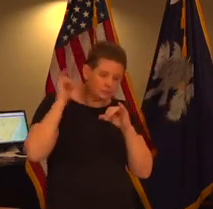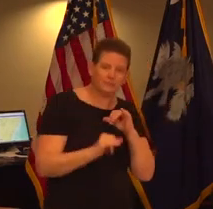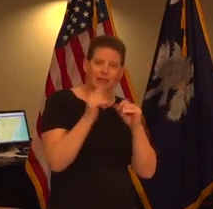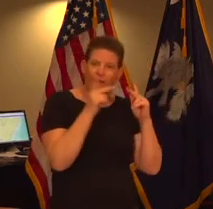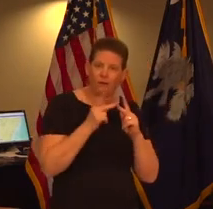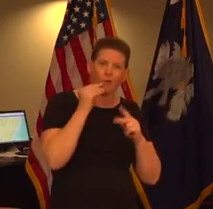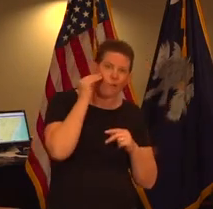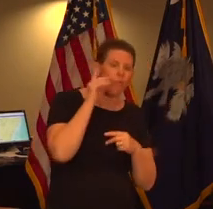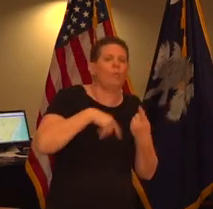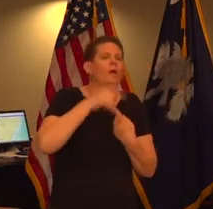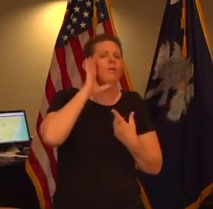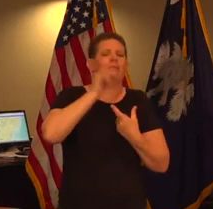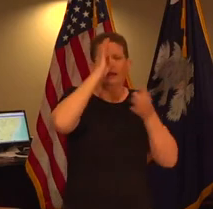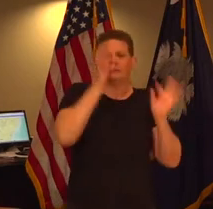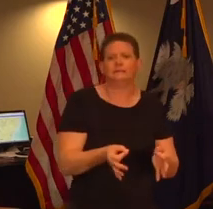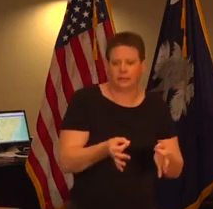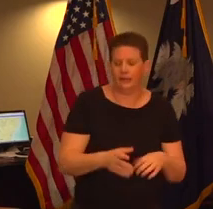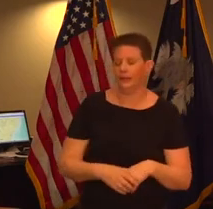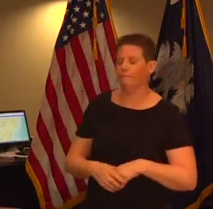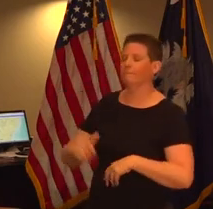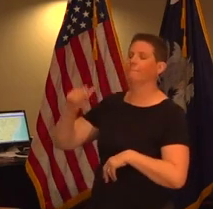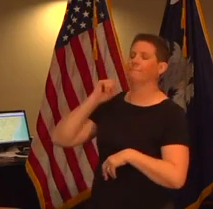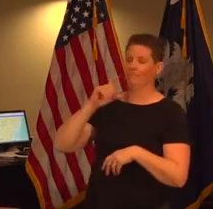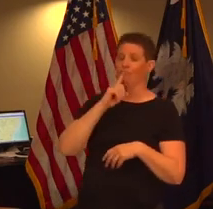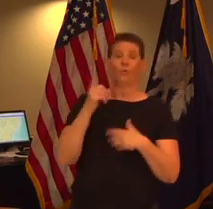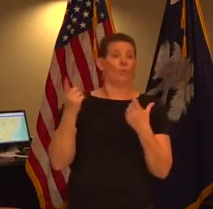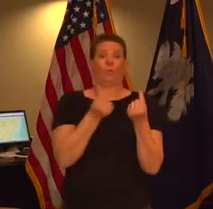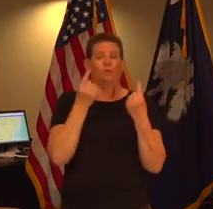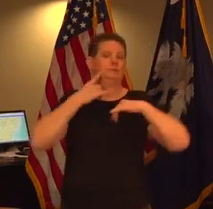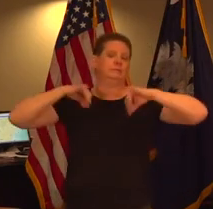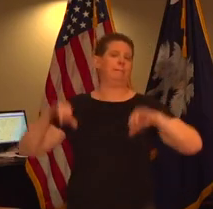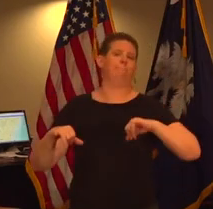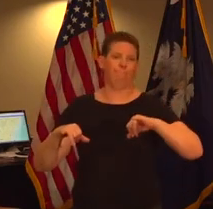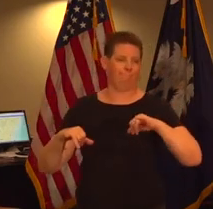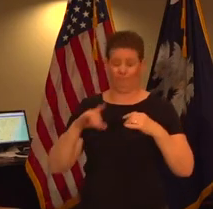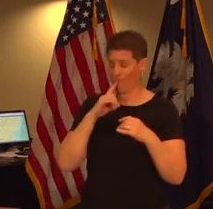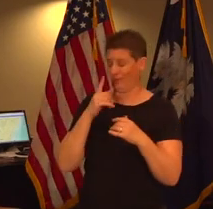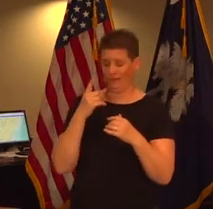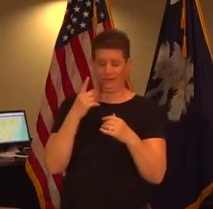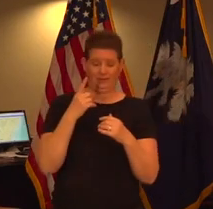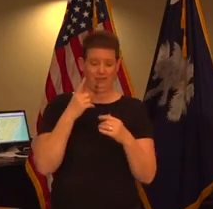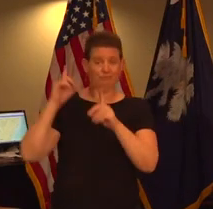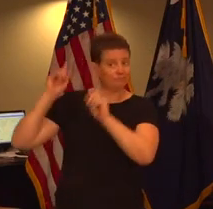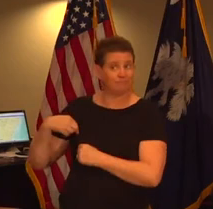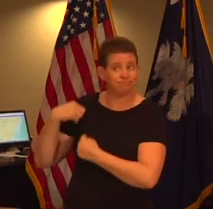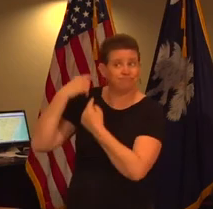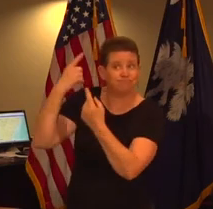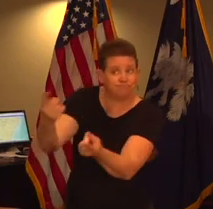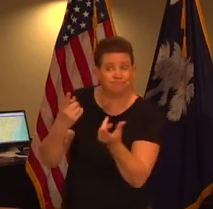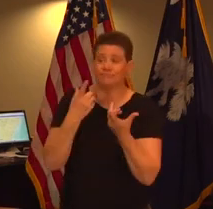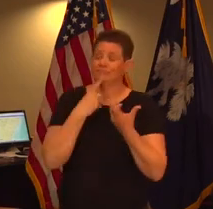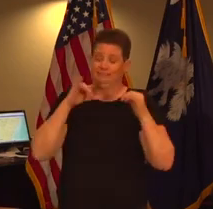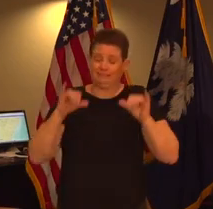or when will we get to that well the measures remain the same it's what we have said from the beginning it's just that we know